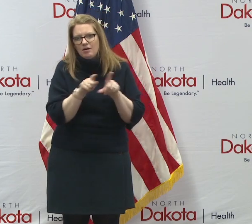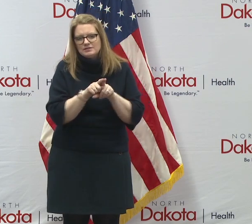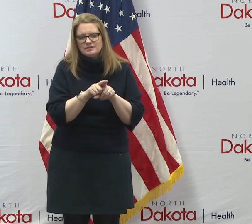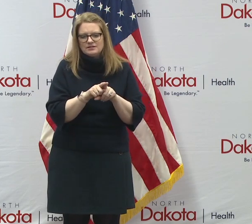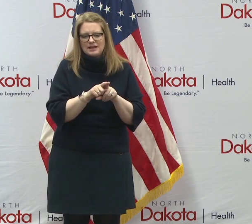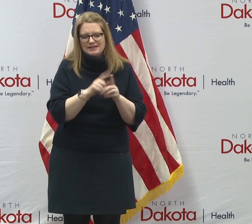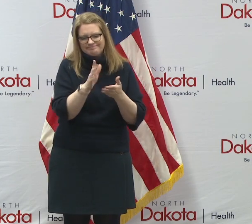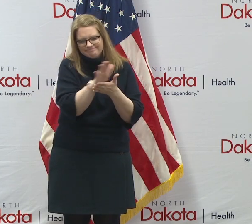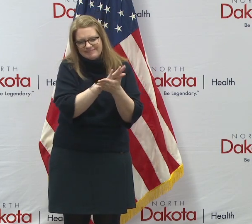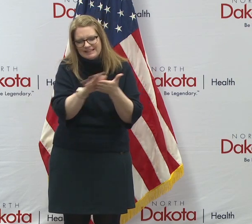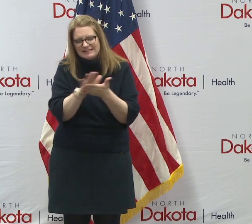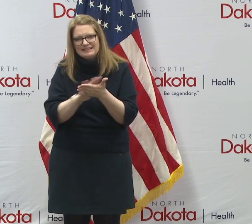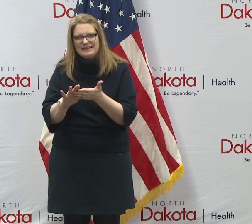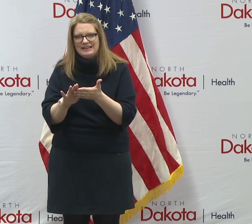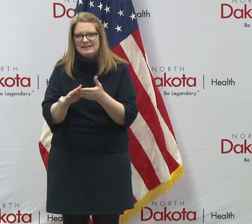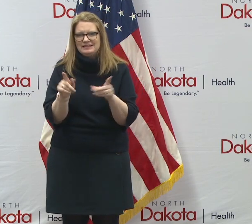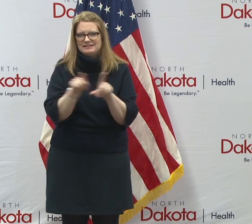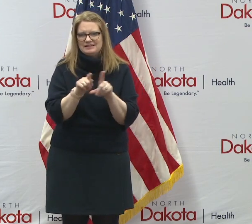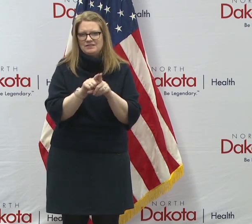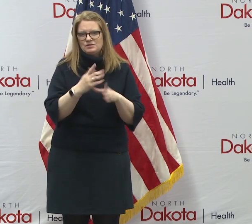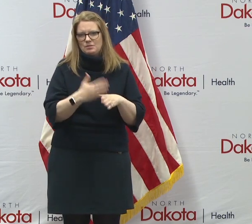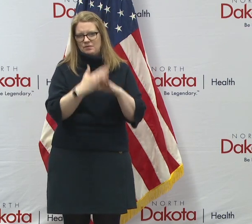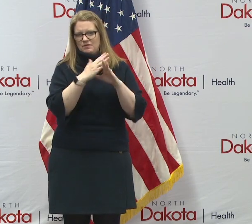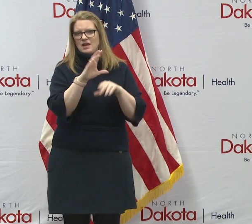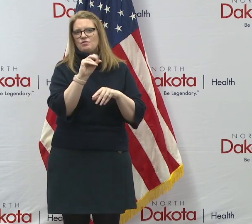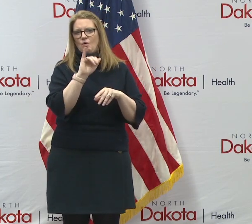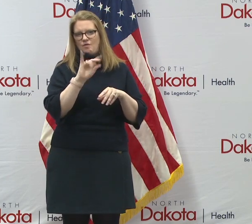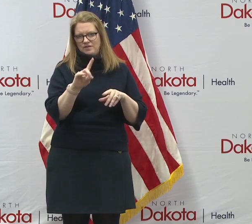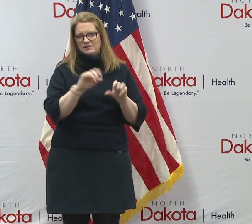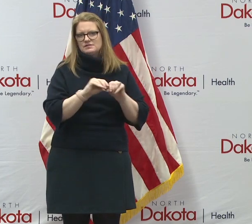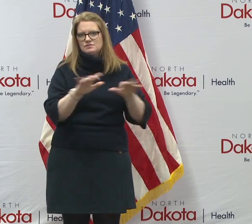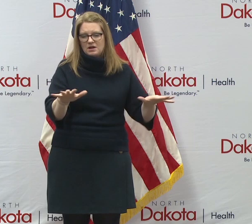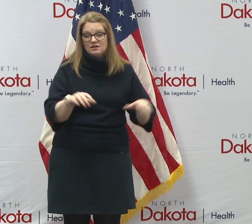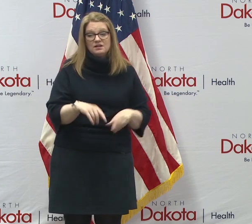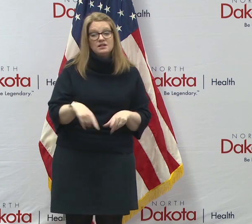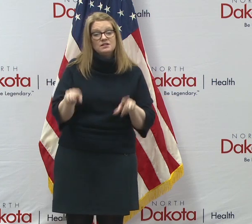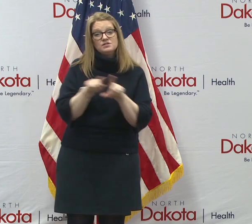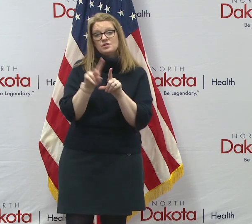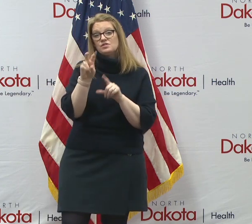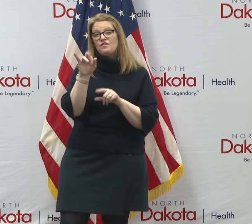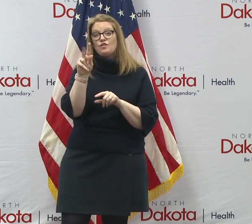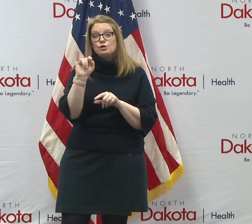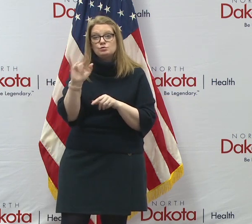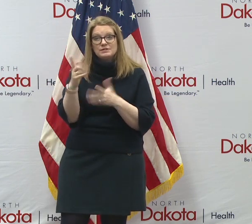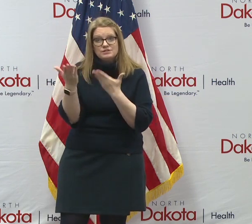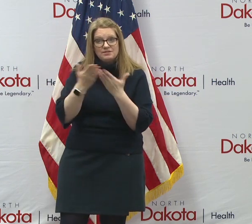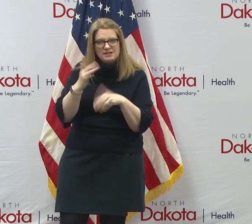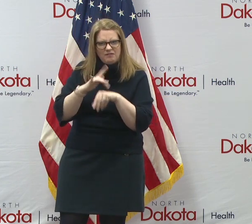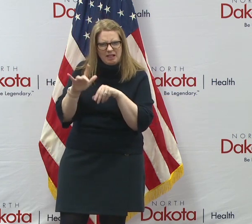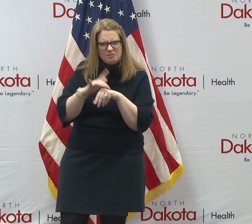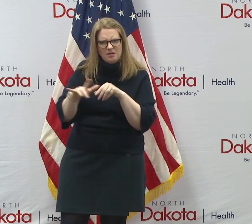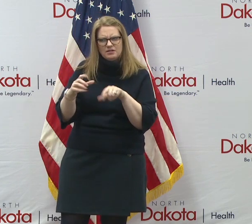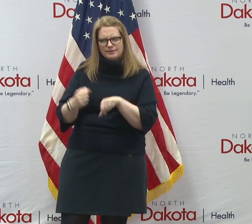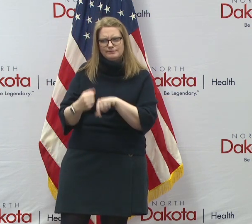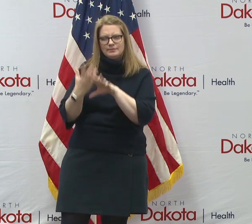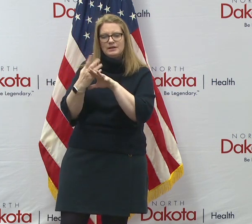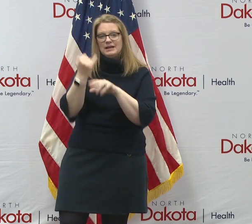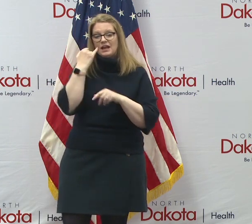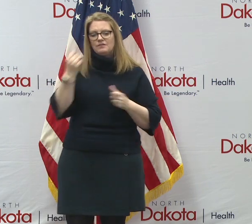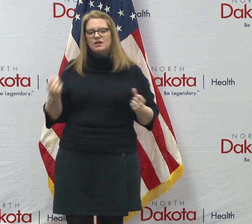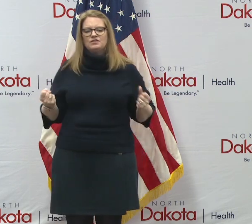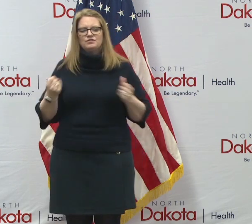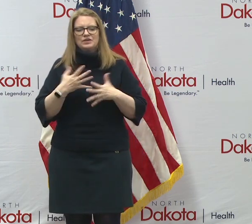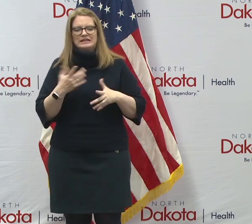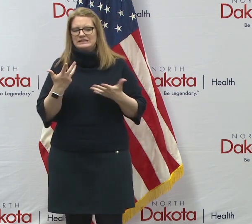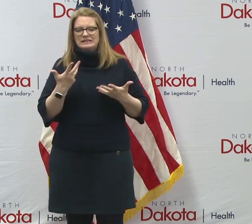you know, there's a lot of virtual services out there available for people to, um, if they're afraid to go to a location and